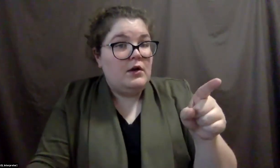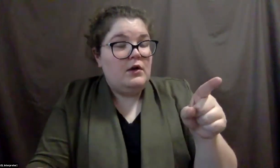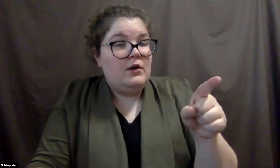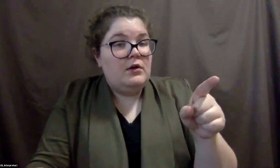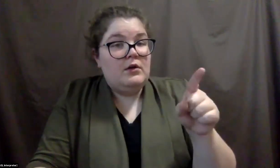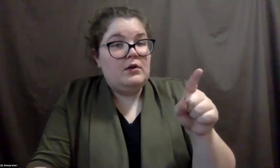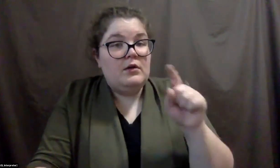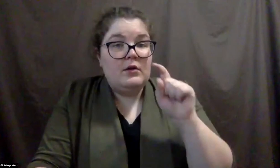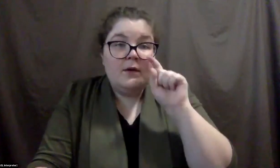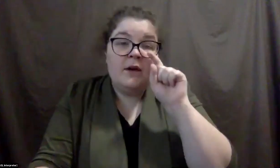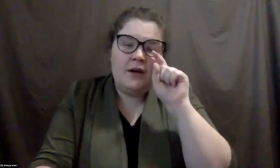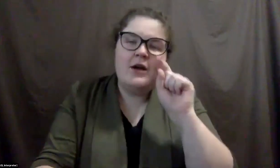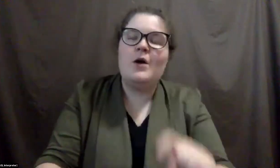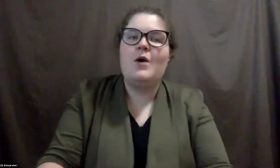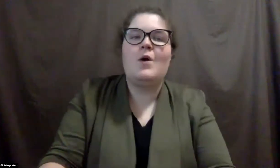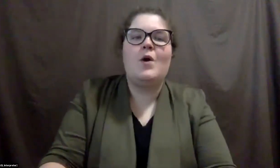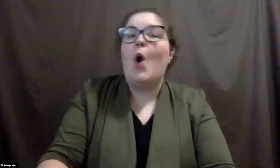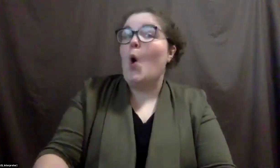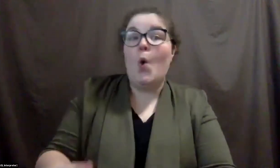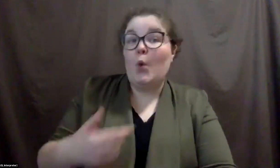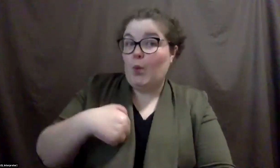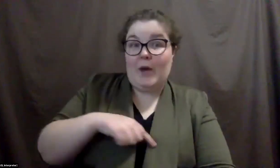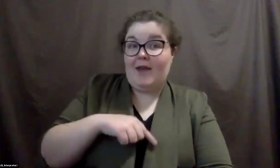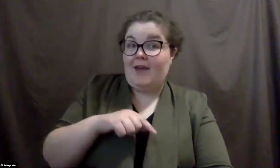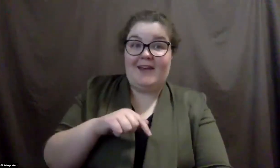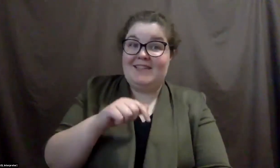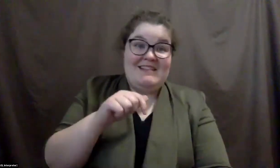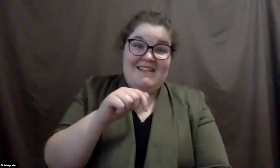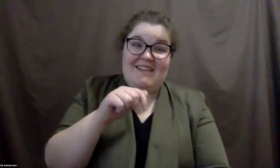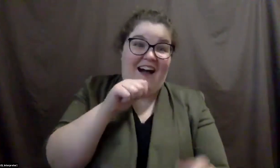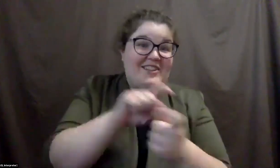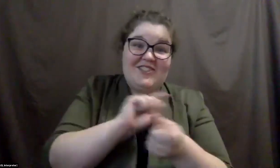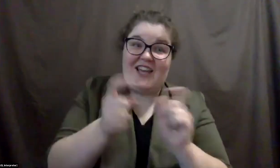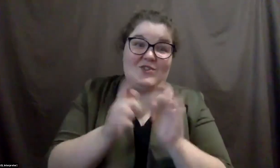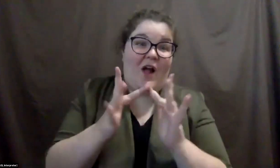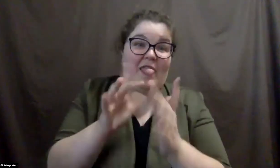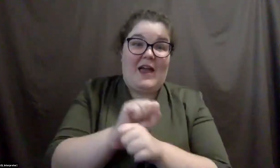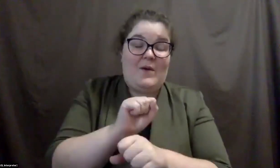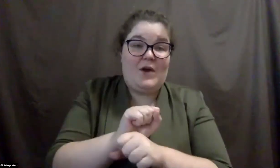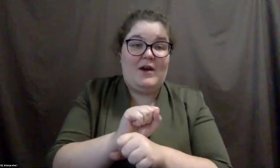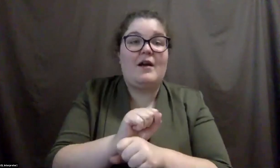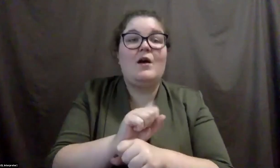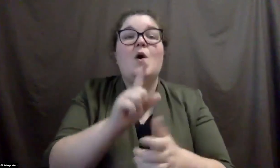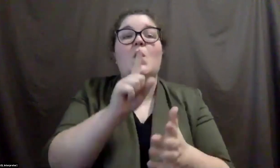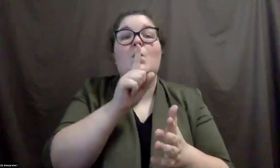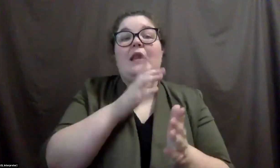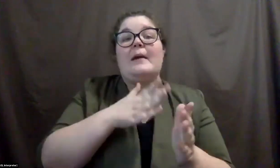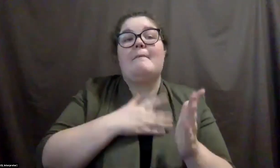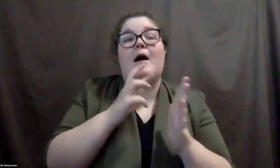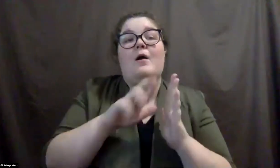We have not shifted to online work. More of my position went to delivering